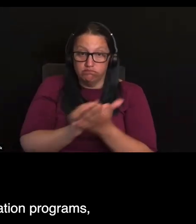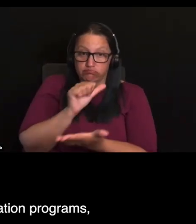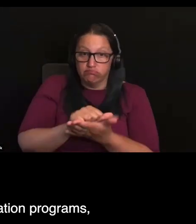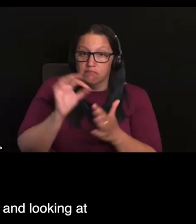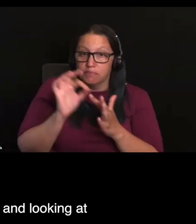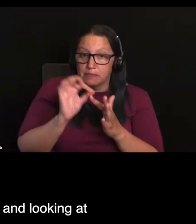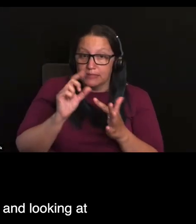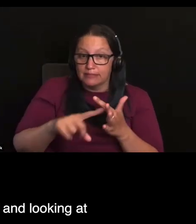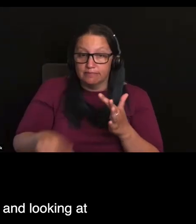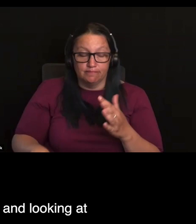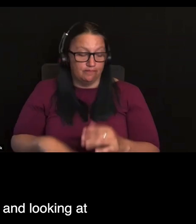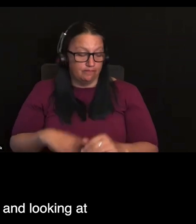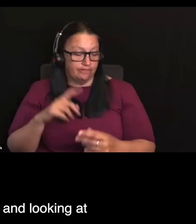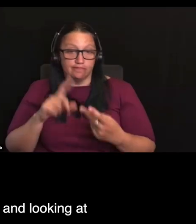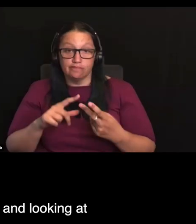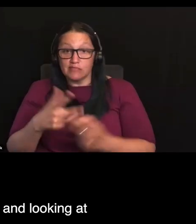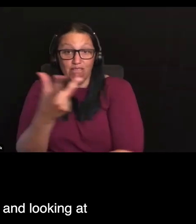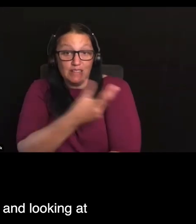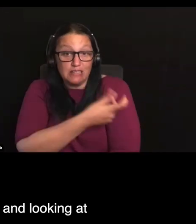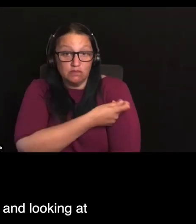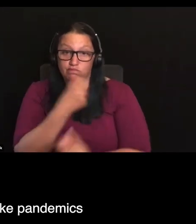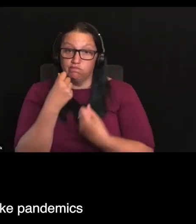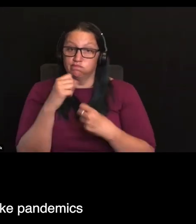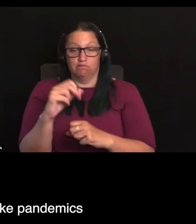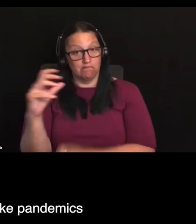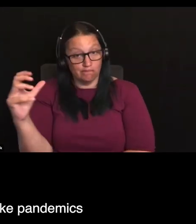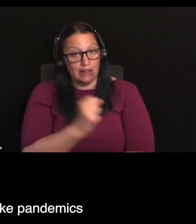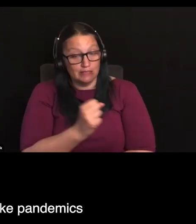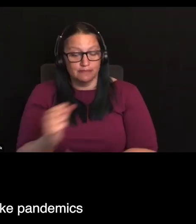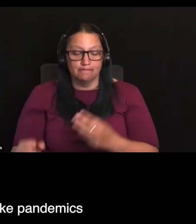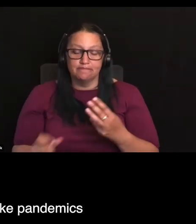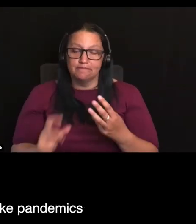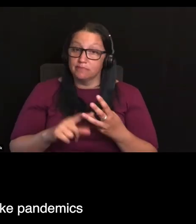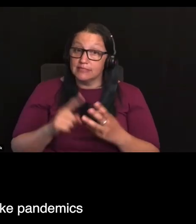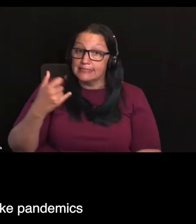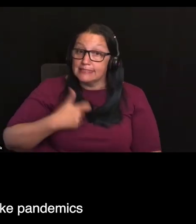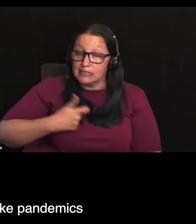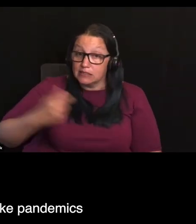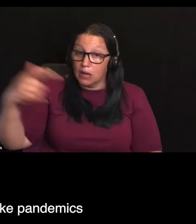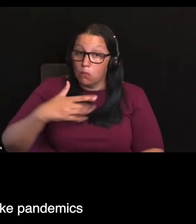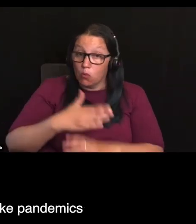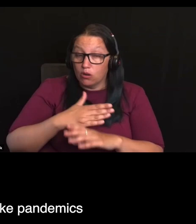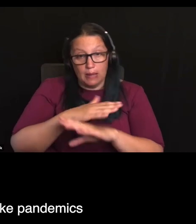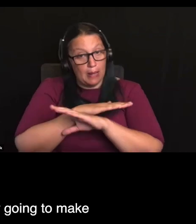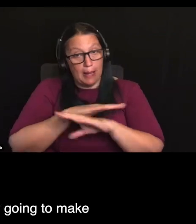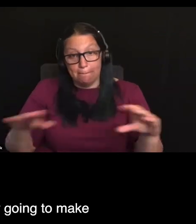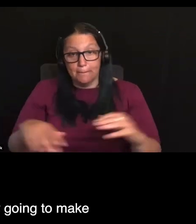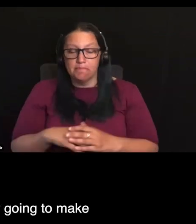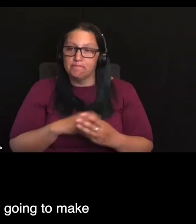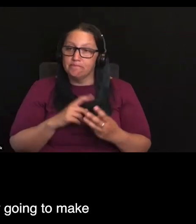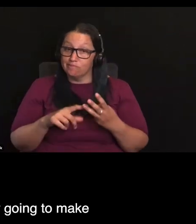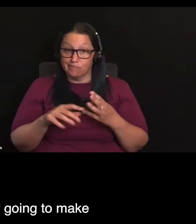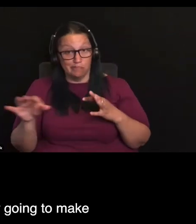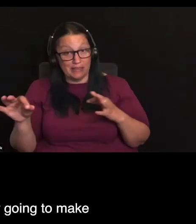programs, not working when you're unwell, and looking at and planning for those things like pandemics and